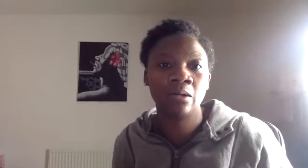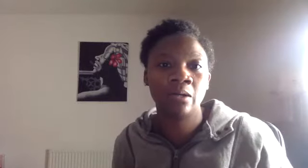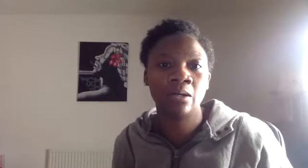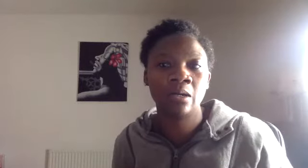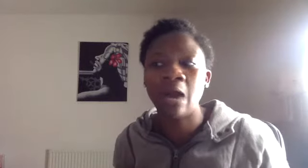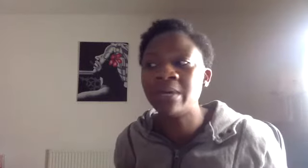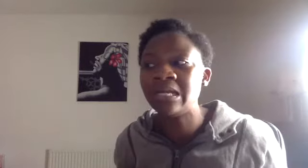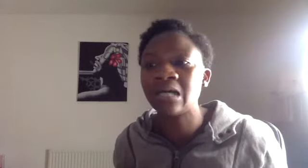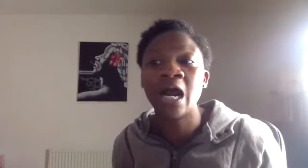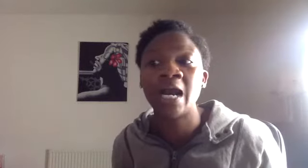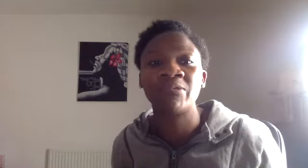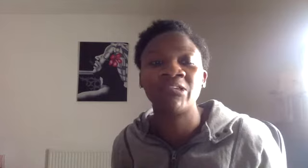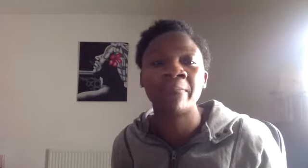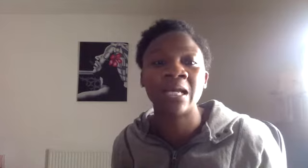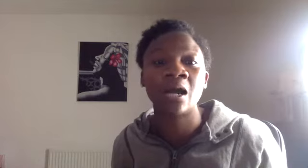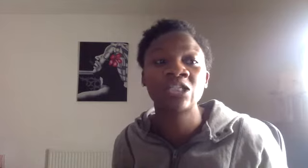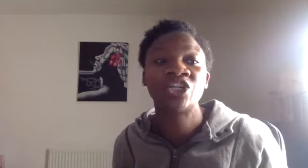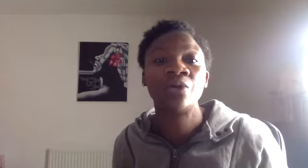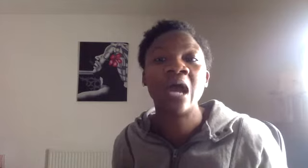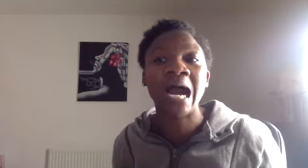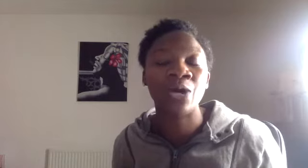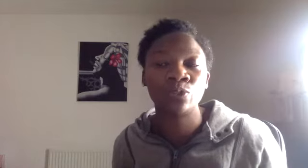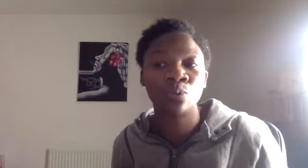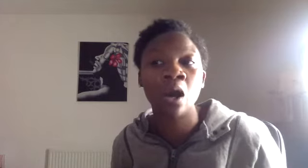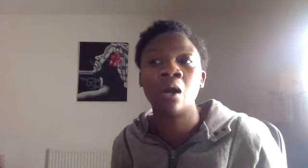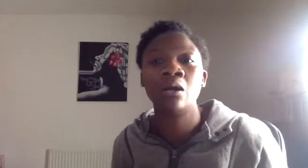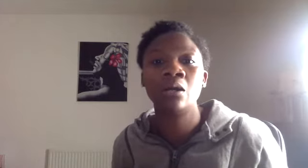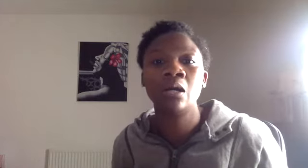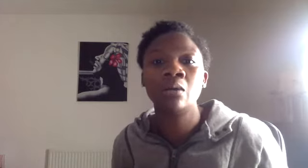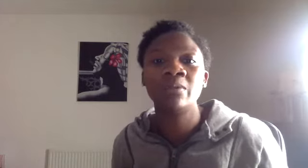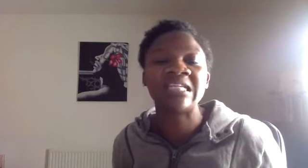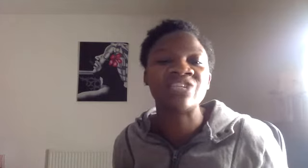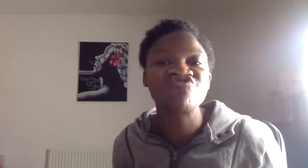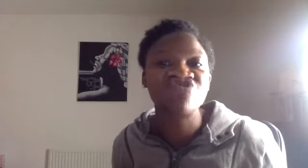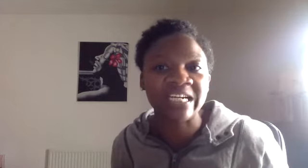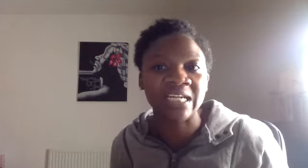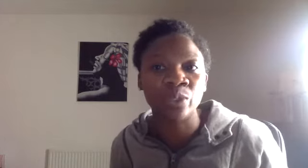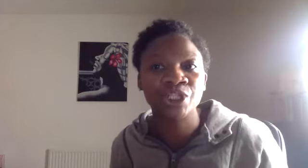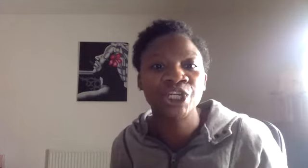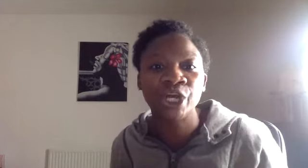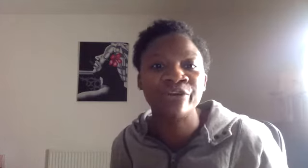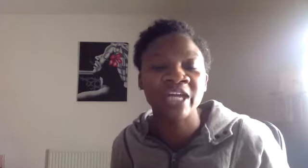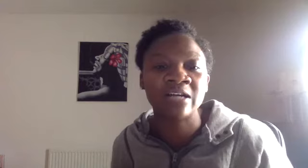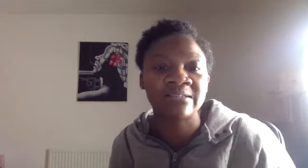How many times has somebody asked you how you are, but they didn't really want to know the answer?